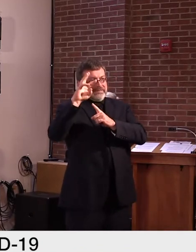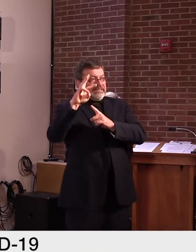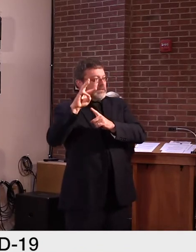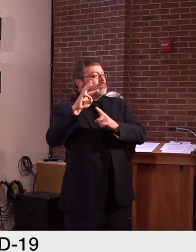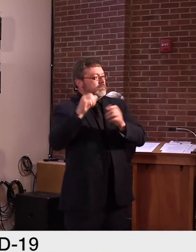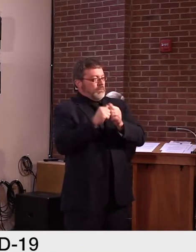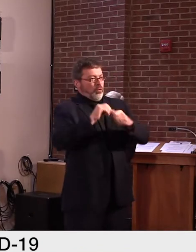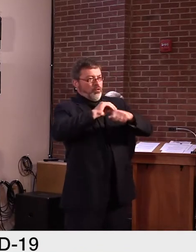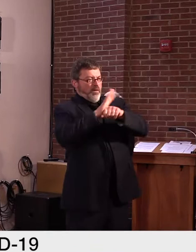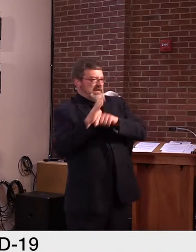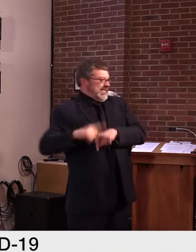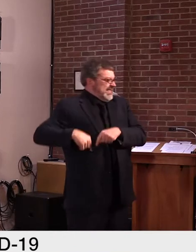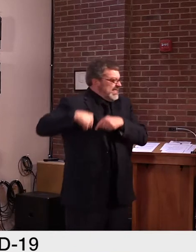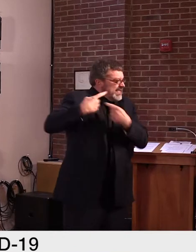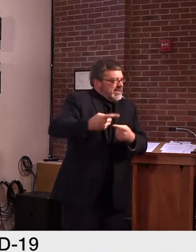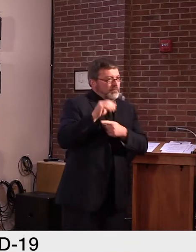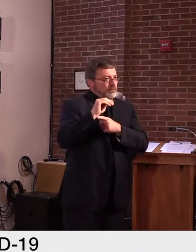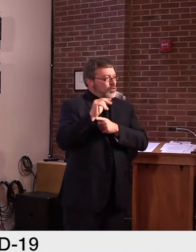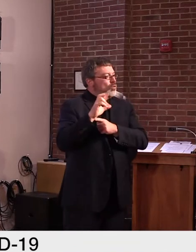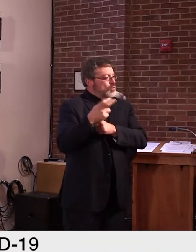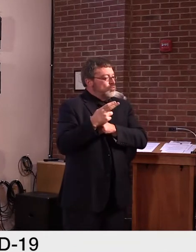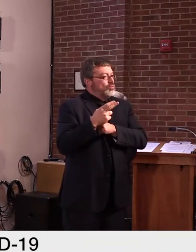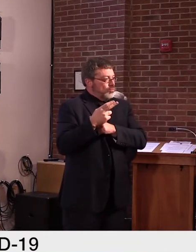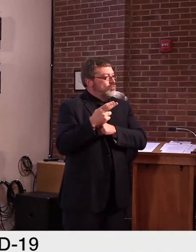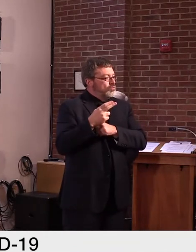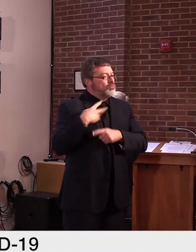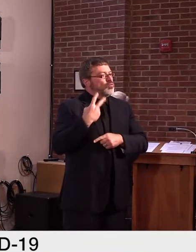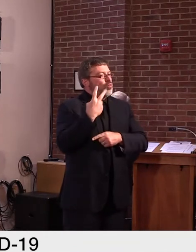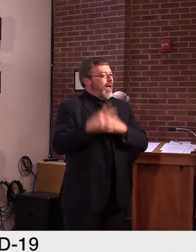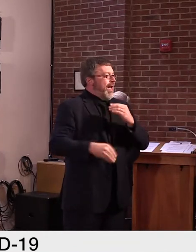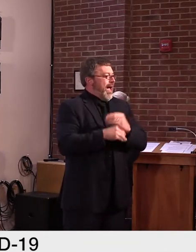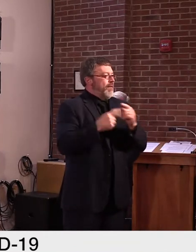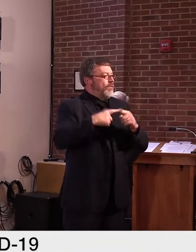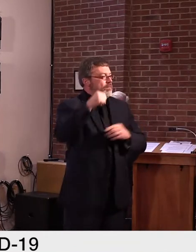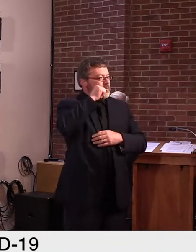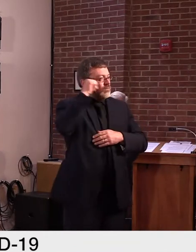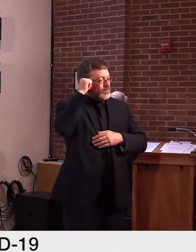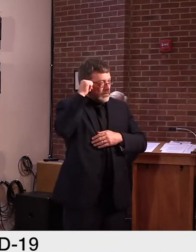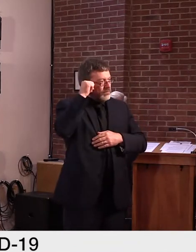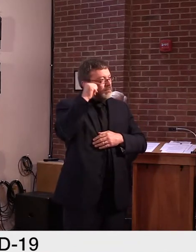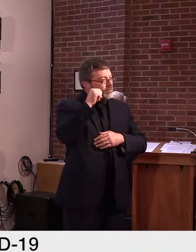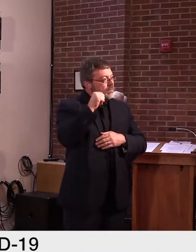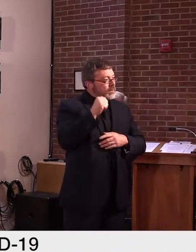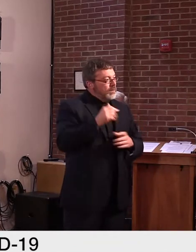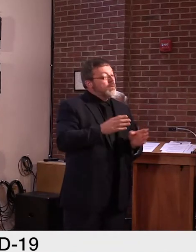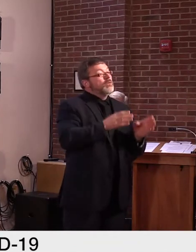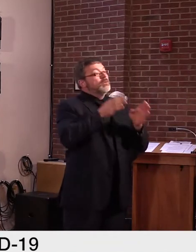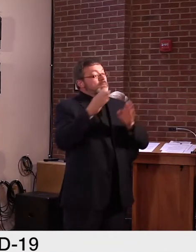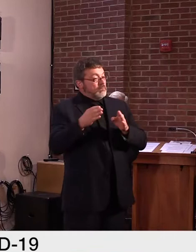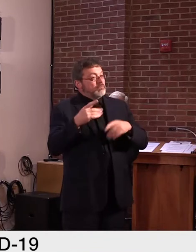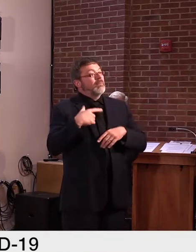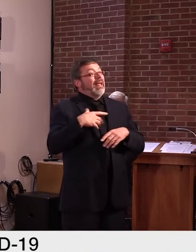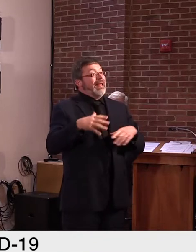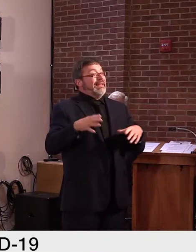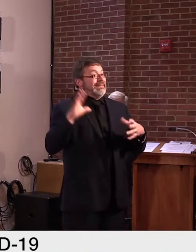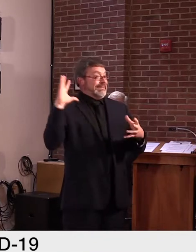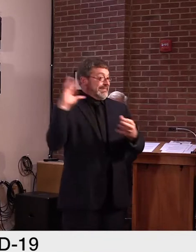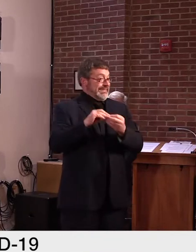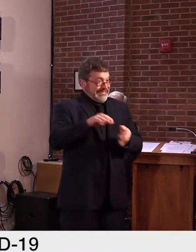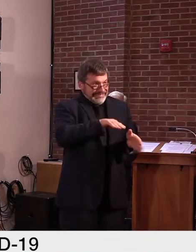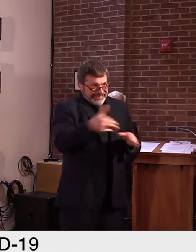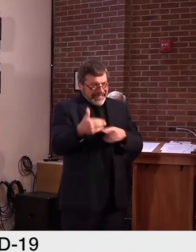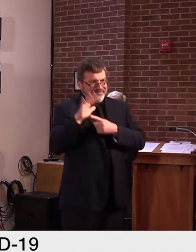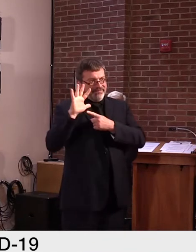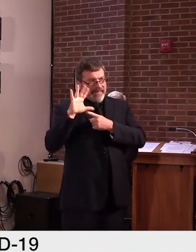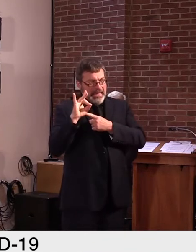We remain at a total number of deaths of 58, with no deaths in the last 51